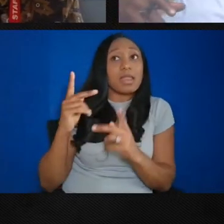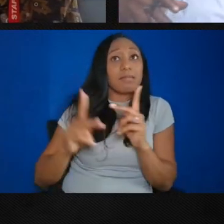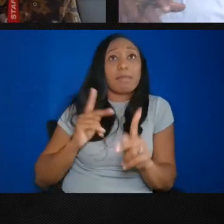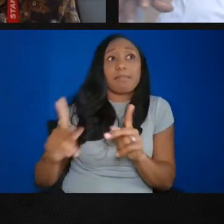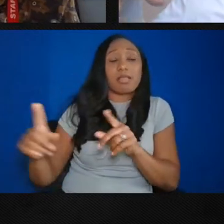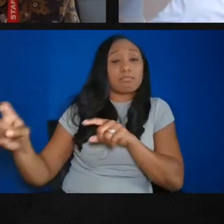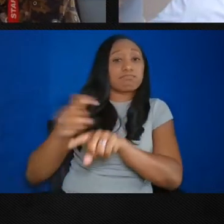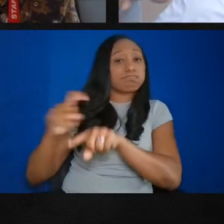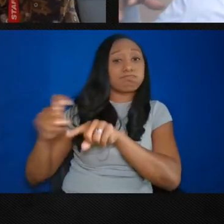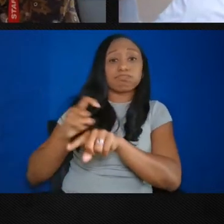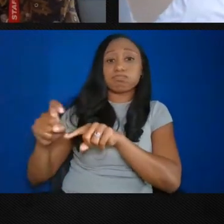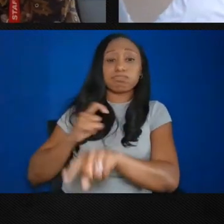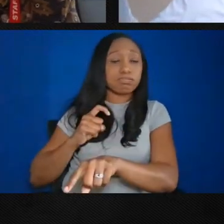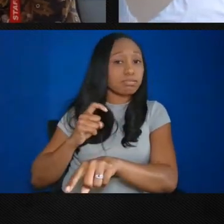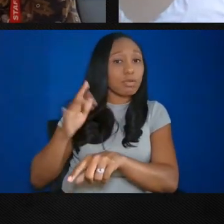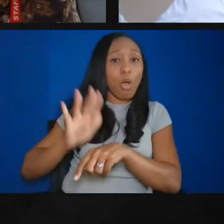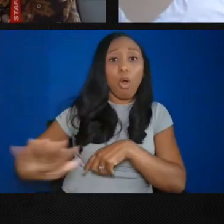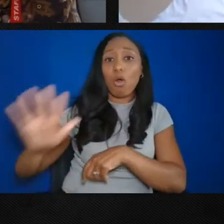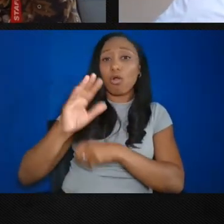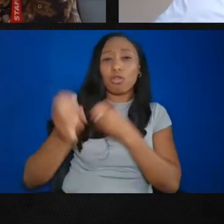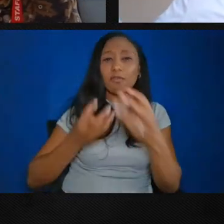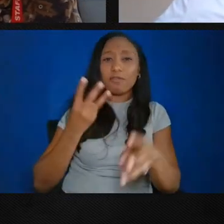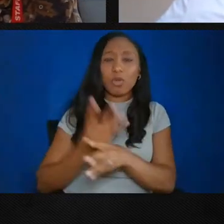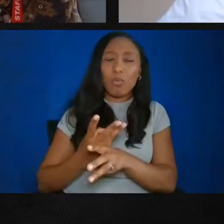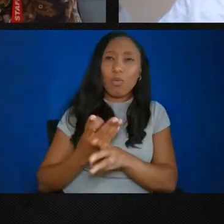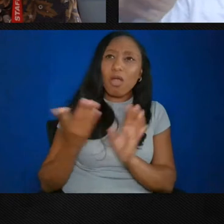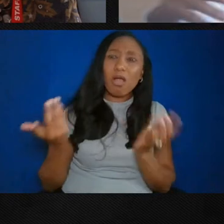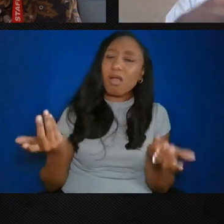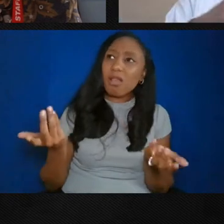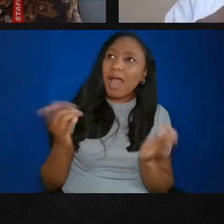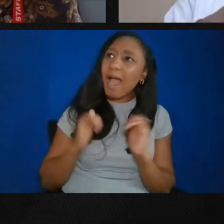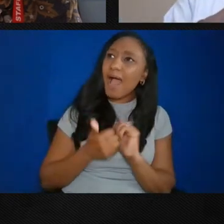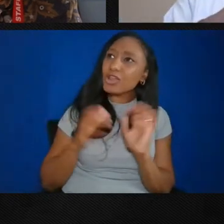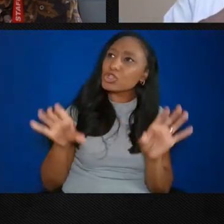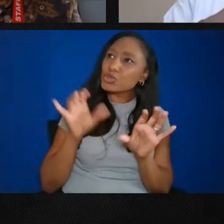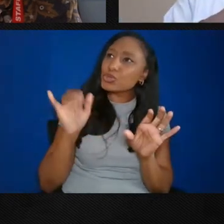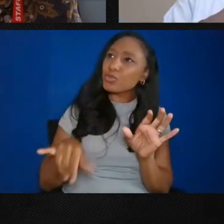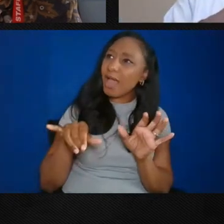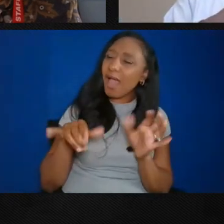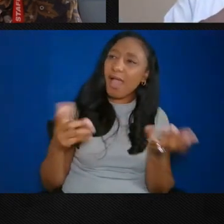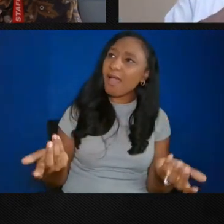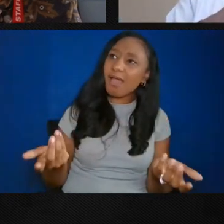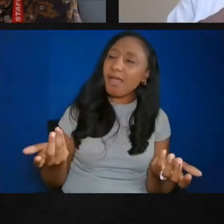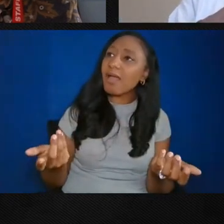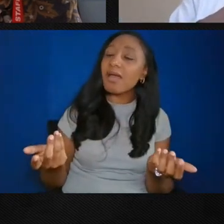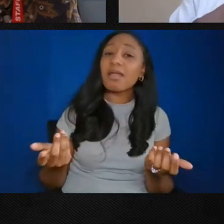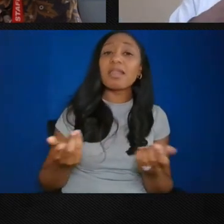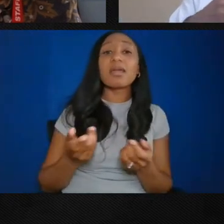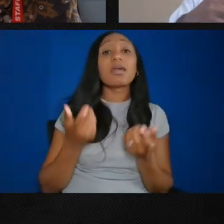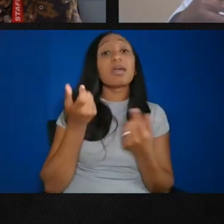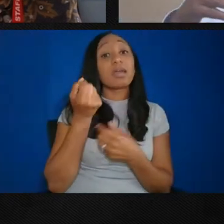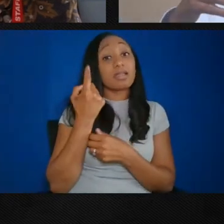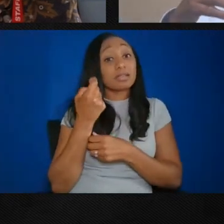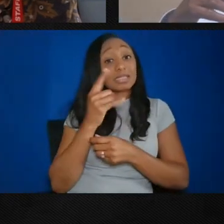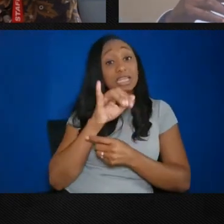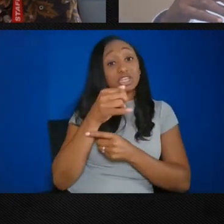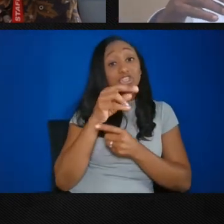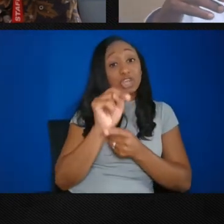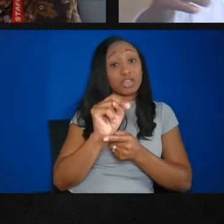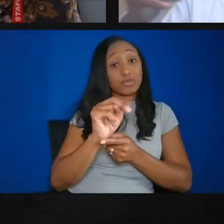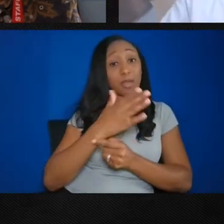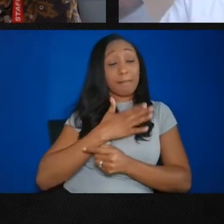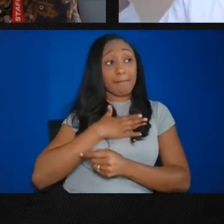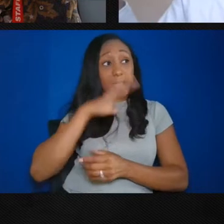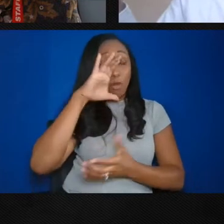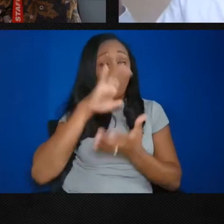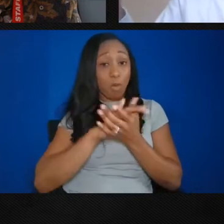world with, how did you pull it off, Mr. Vincent? In January, my wife and myself flew to